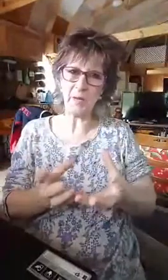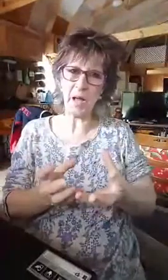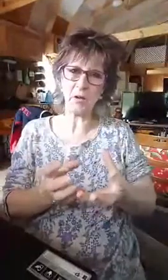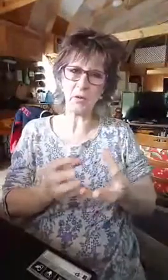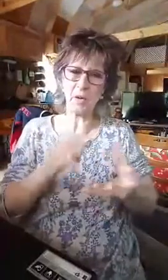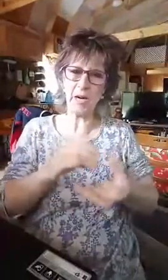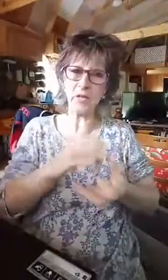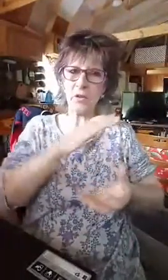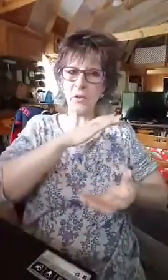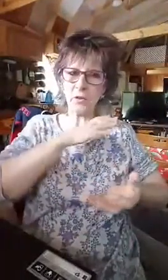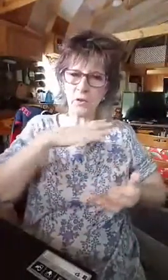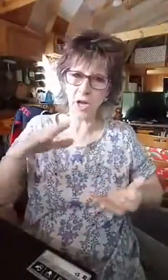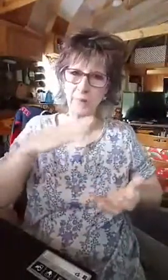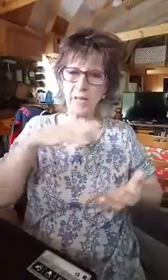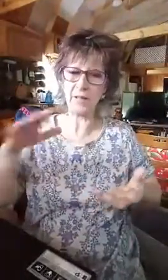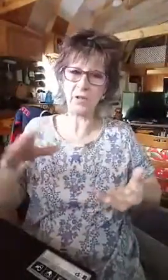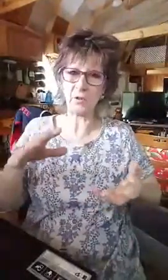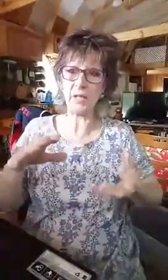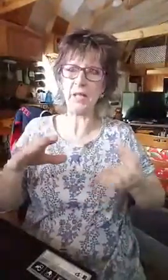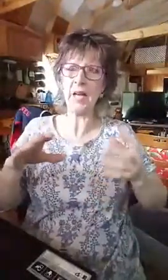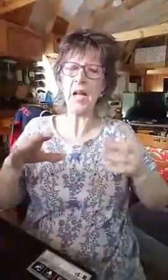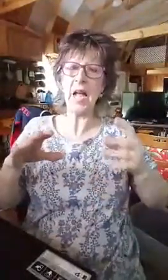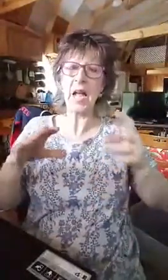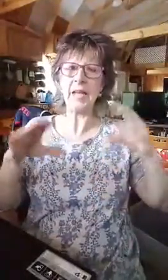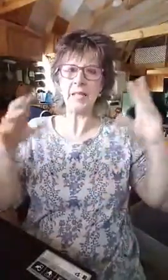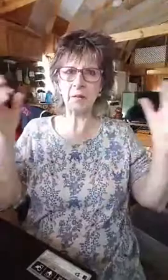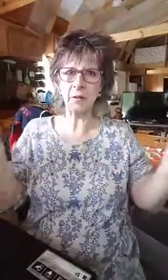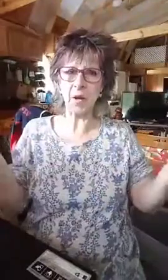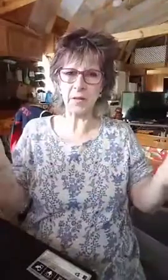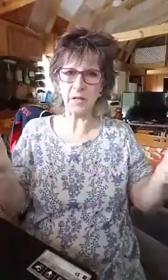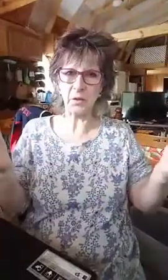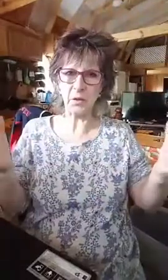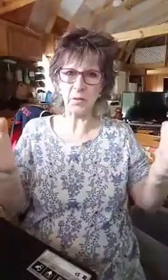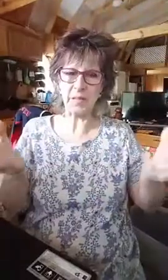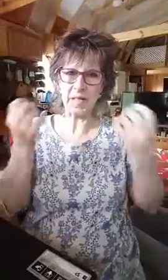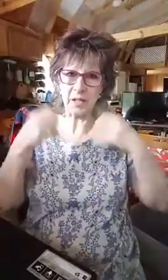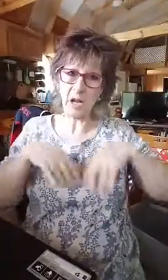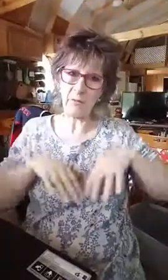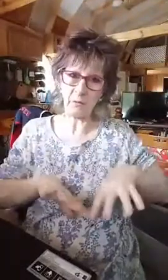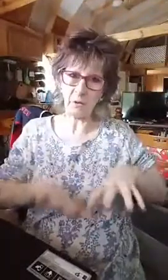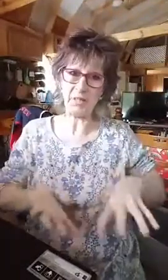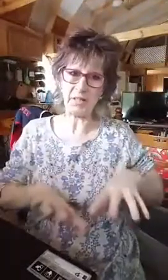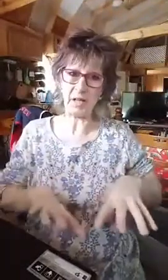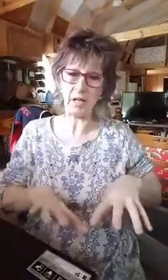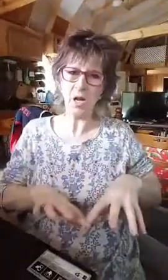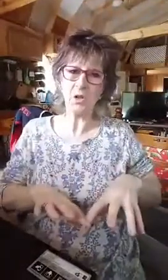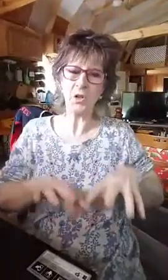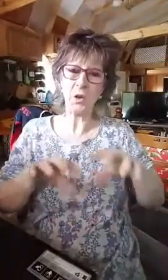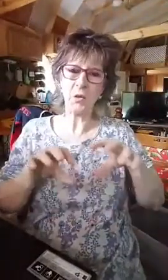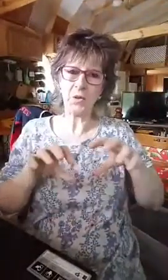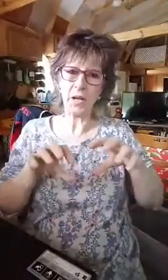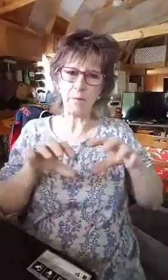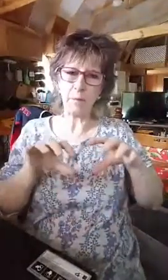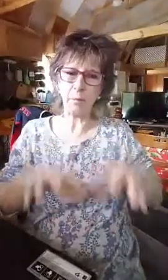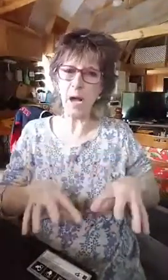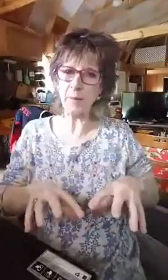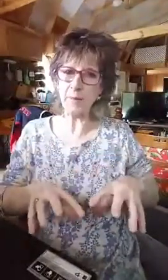out trying to chop down this tree and get rid of all this fruit, but yet you have the roots there. So the problems